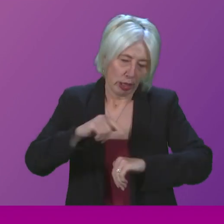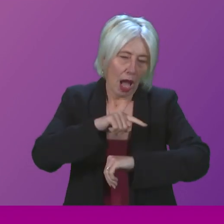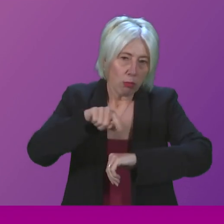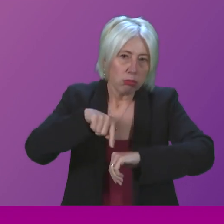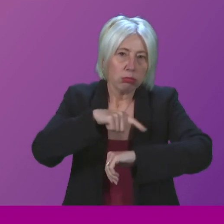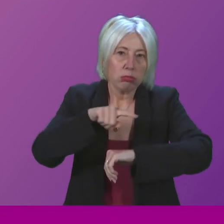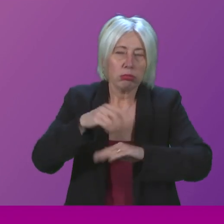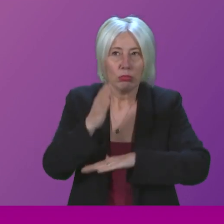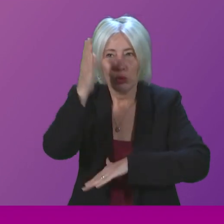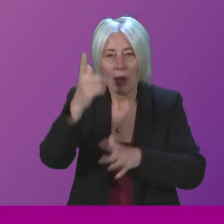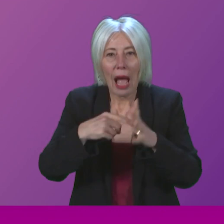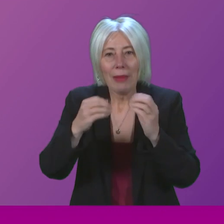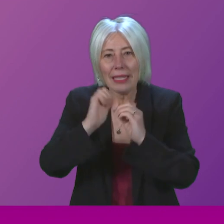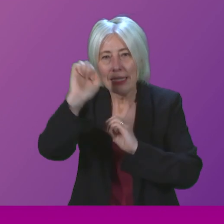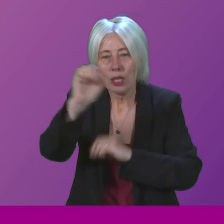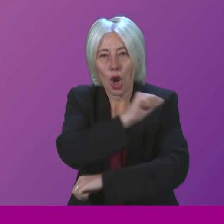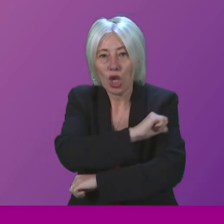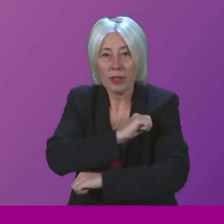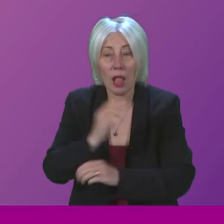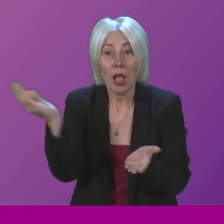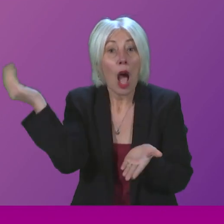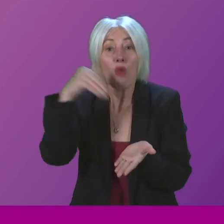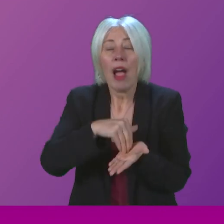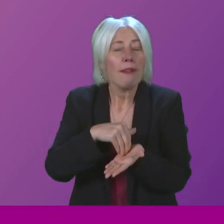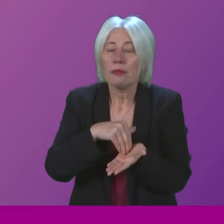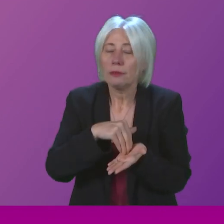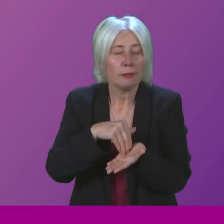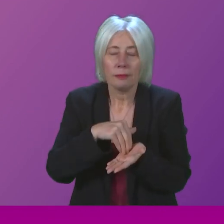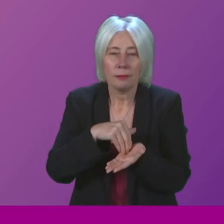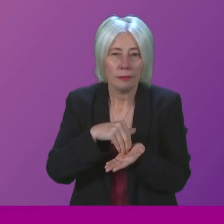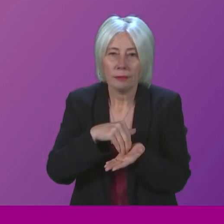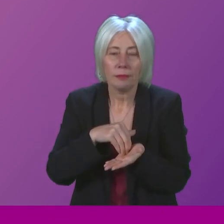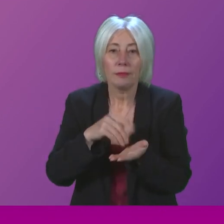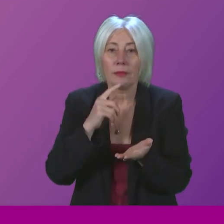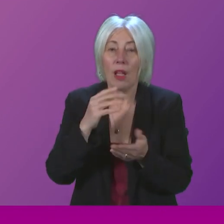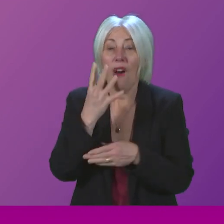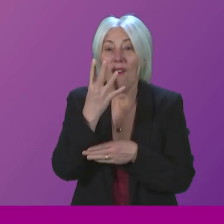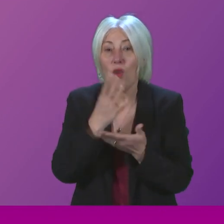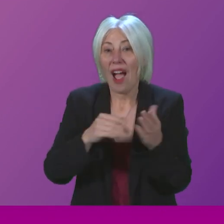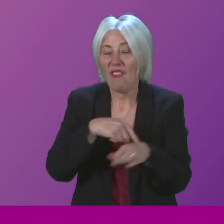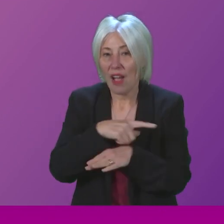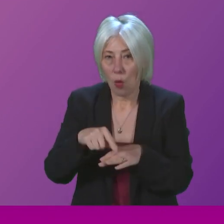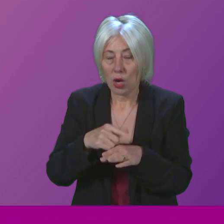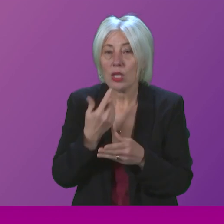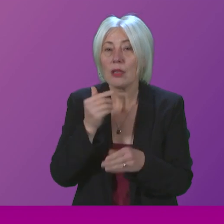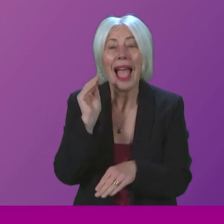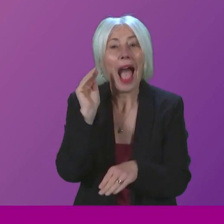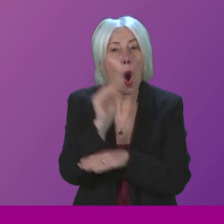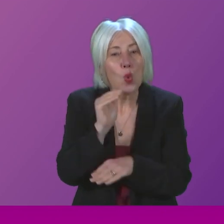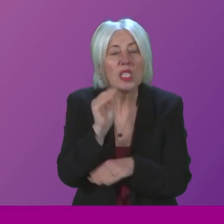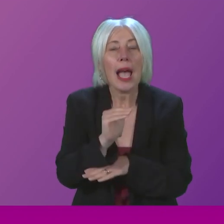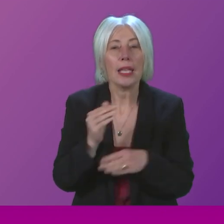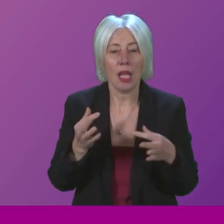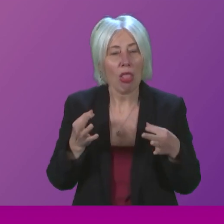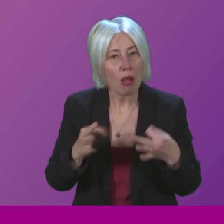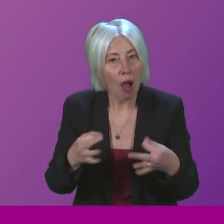take them to Aberdeen Royal Infirmary but it never arrived. After four and a half hours, outside, in the garden,